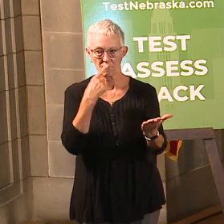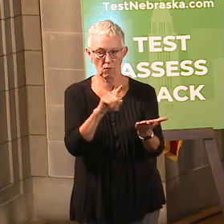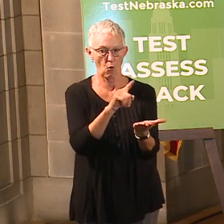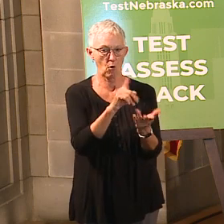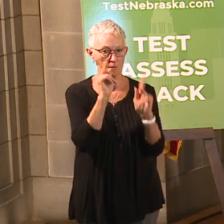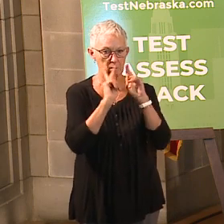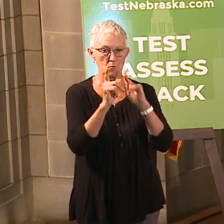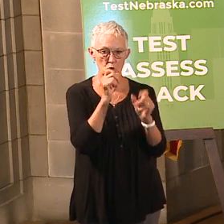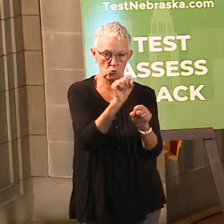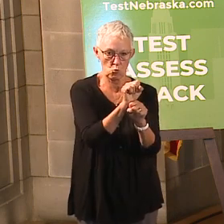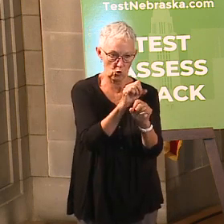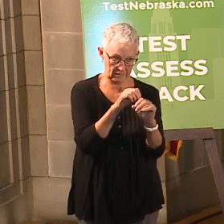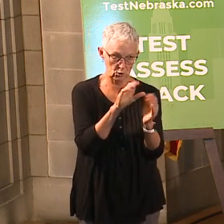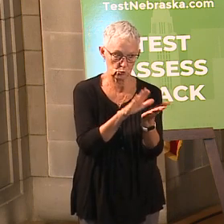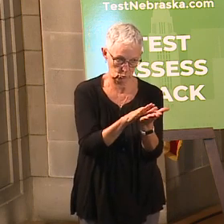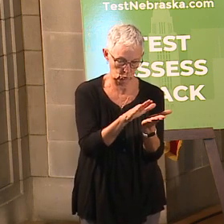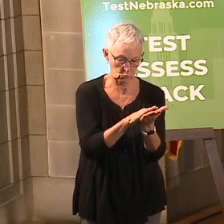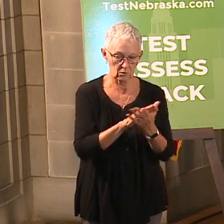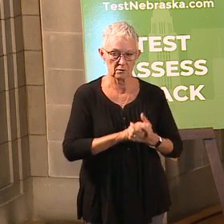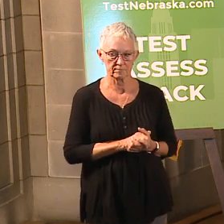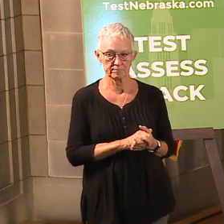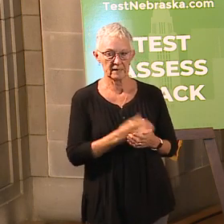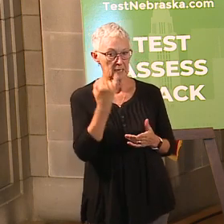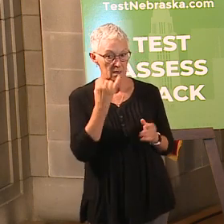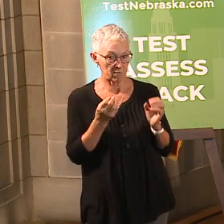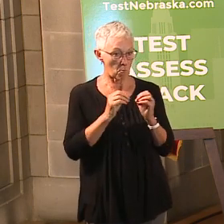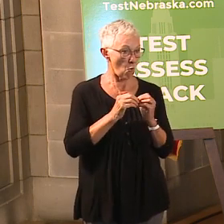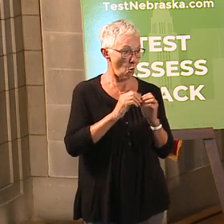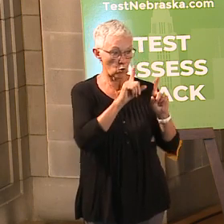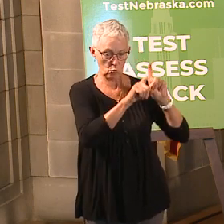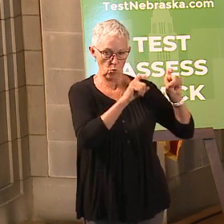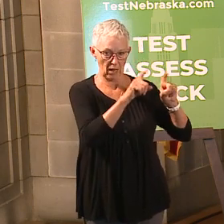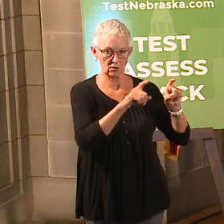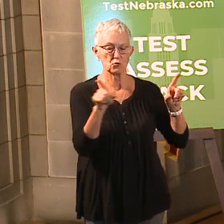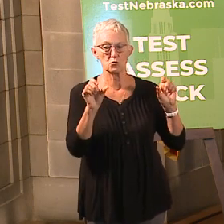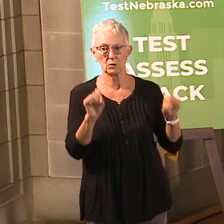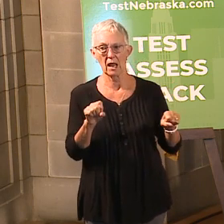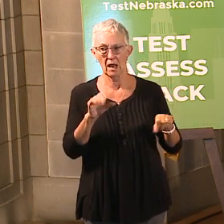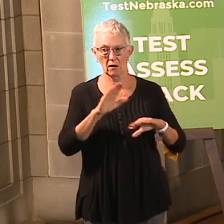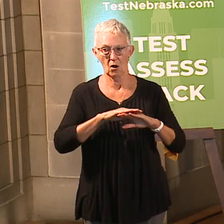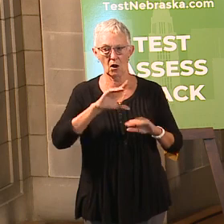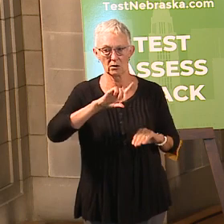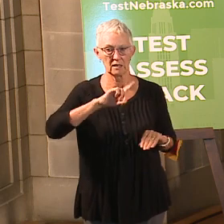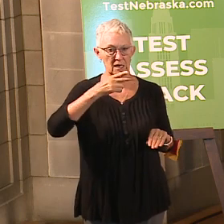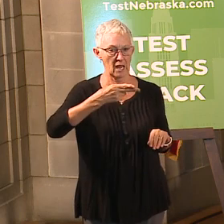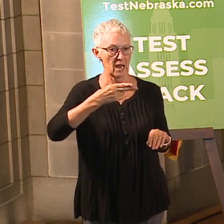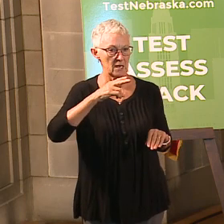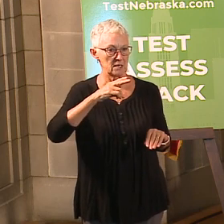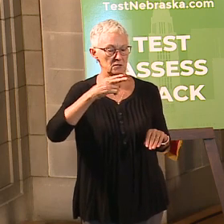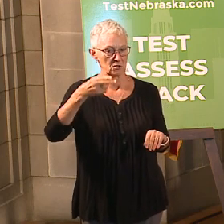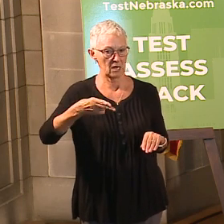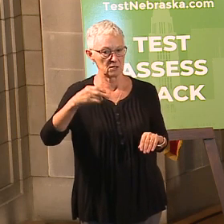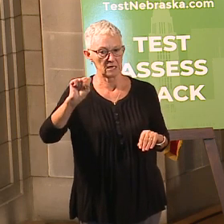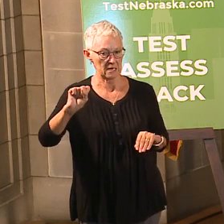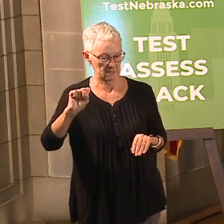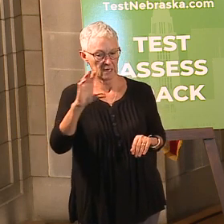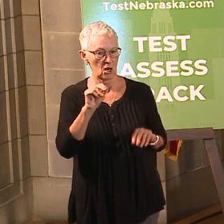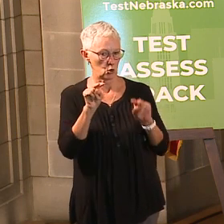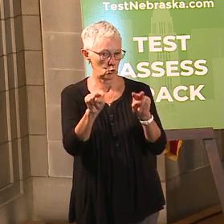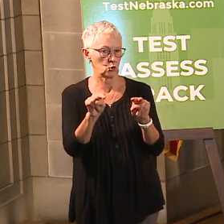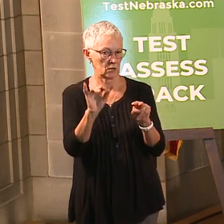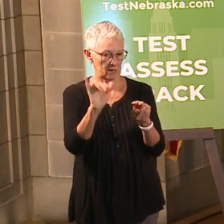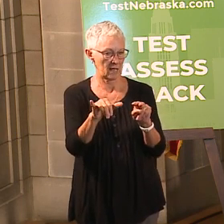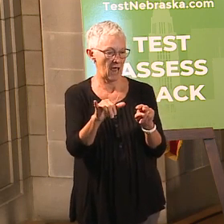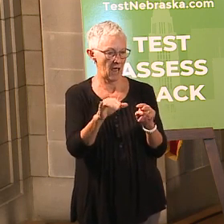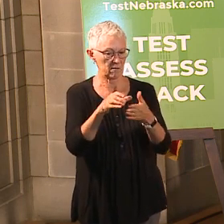If you have any additional questions, you can always reference the website, dhhs.ne.gov, and look at the NAP section, and it will give you a lot more